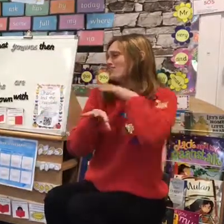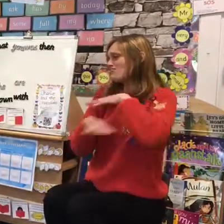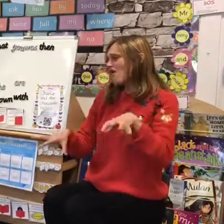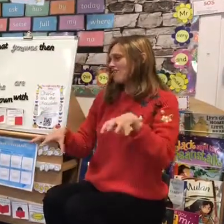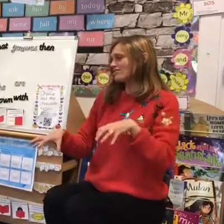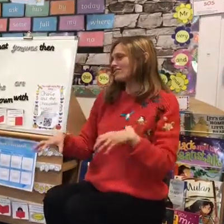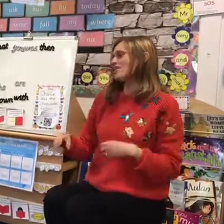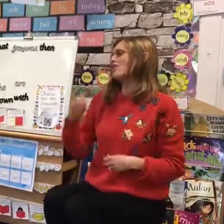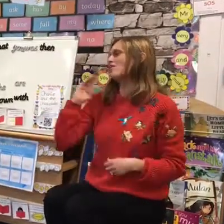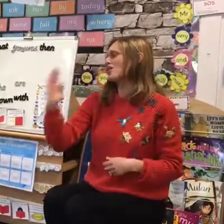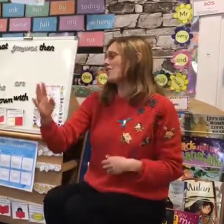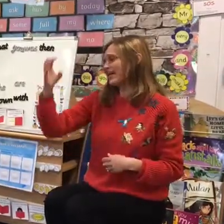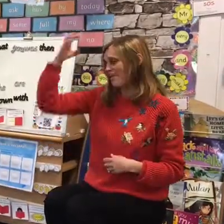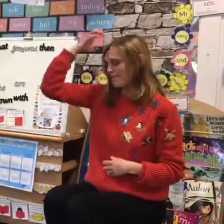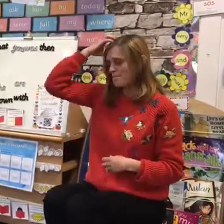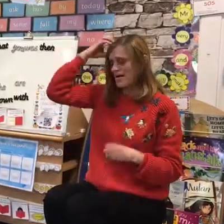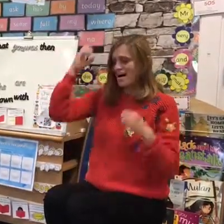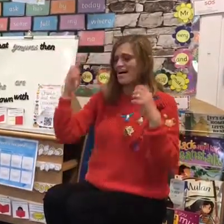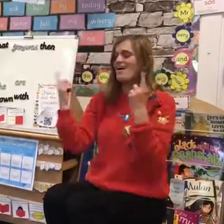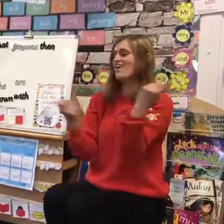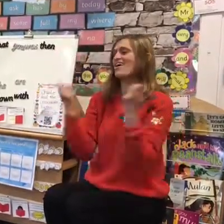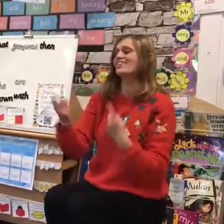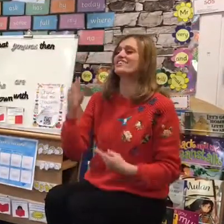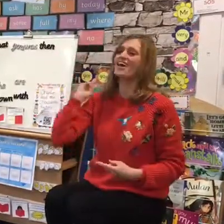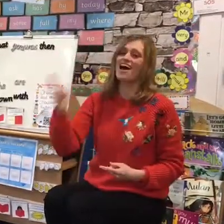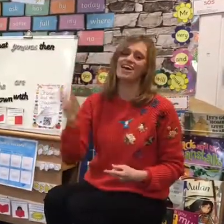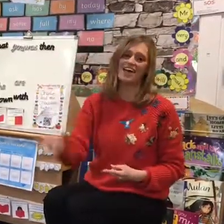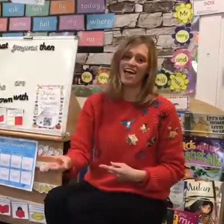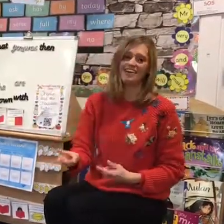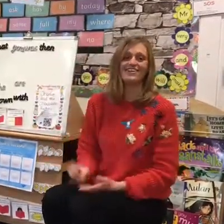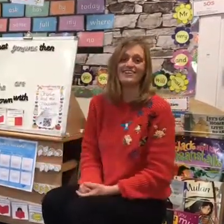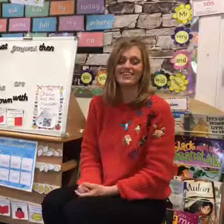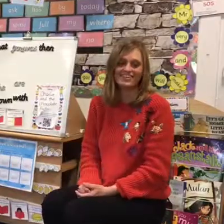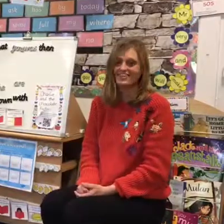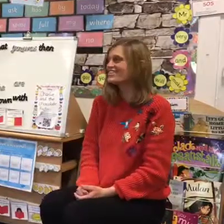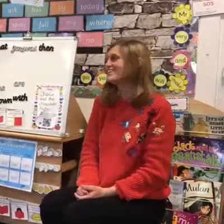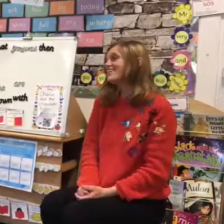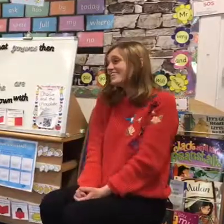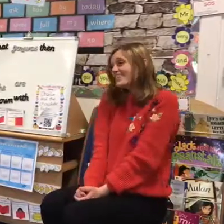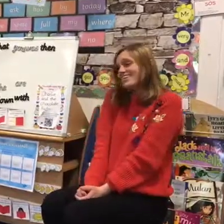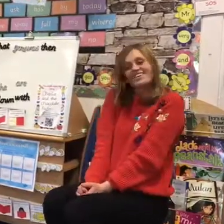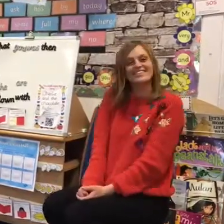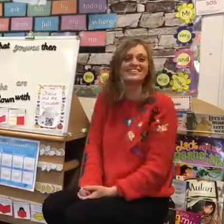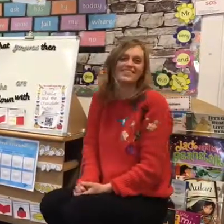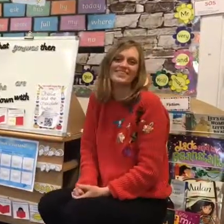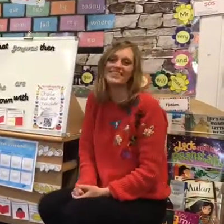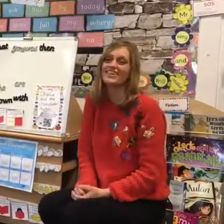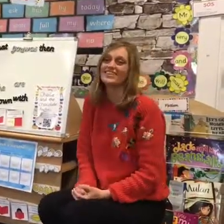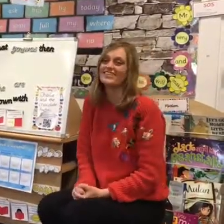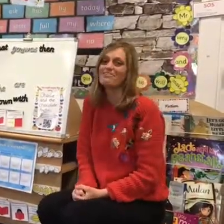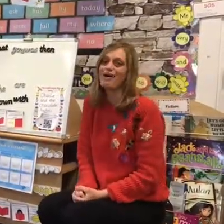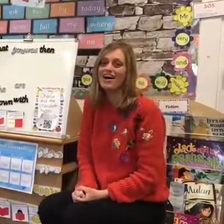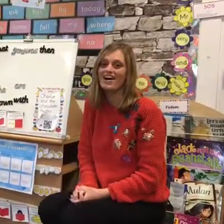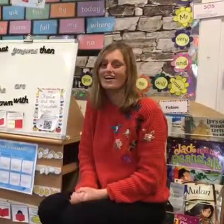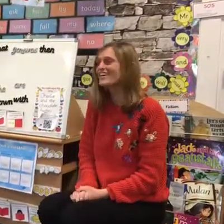We're not going on a bear hunt again. We hope you enjoy it. Bye.